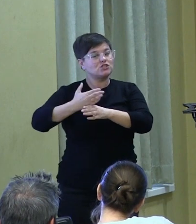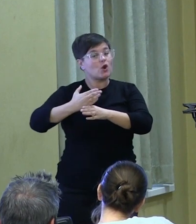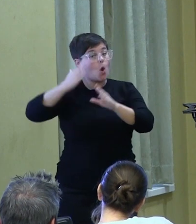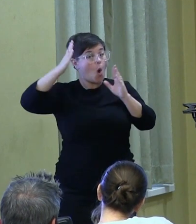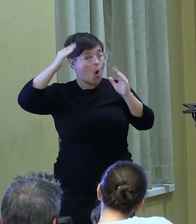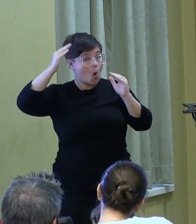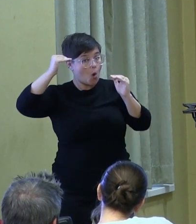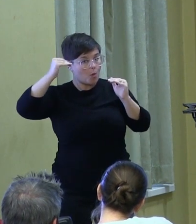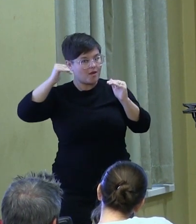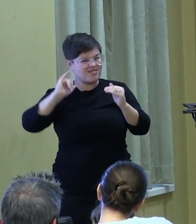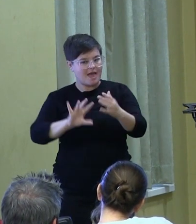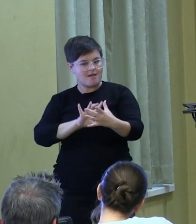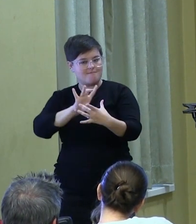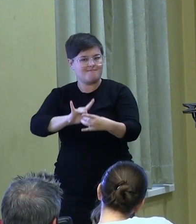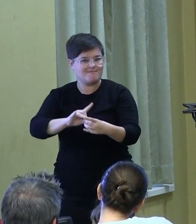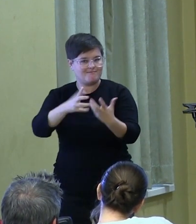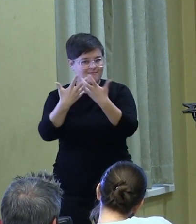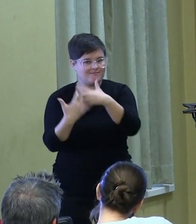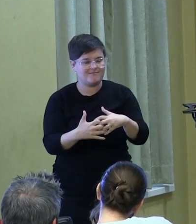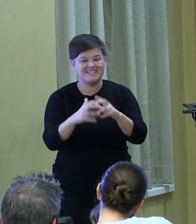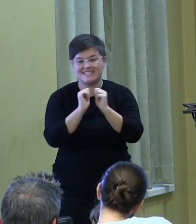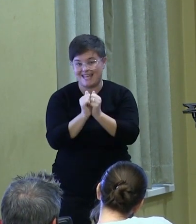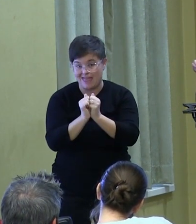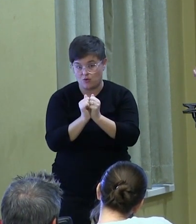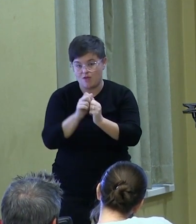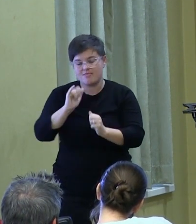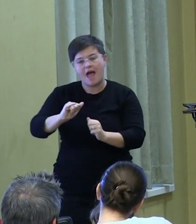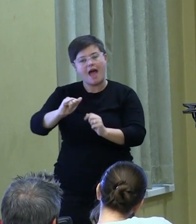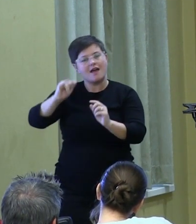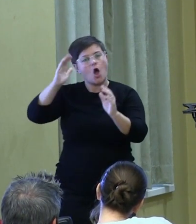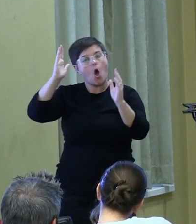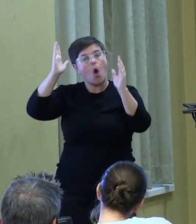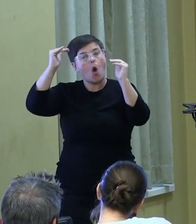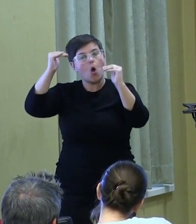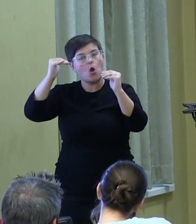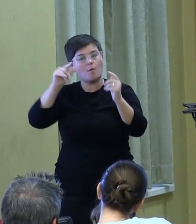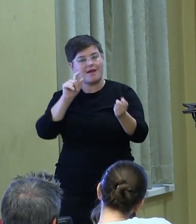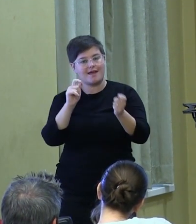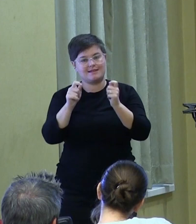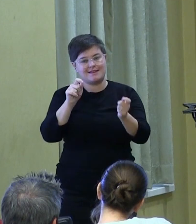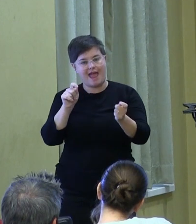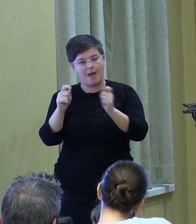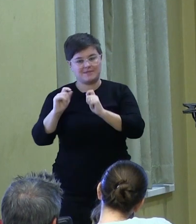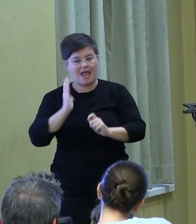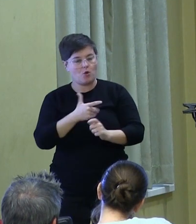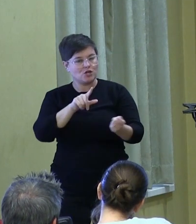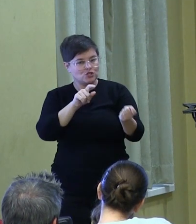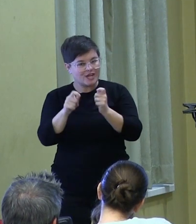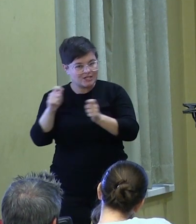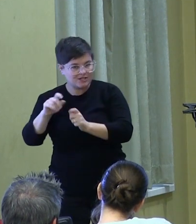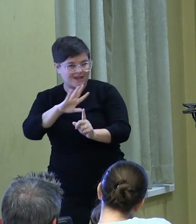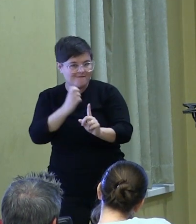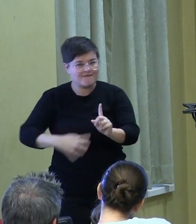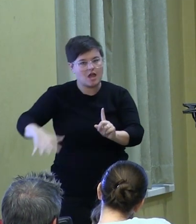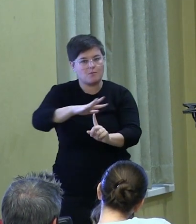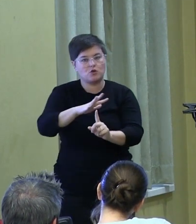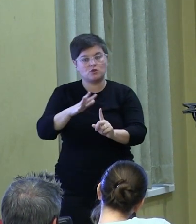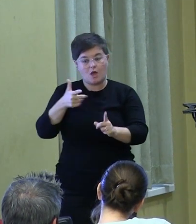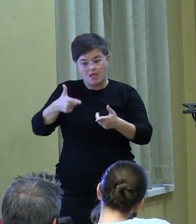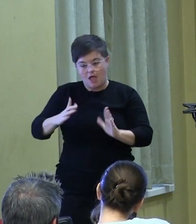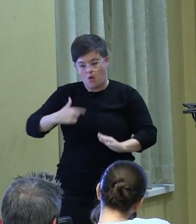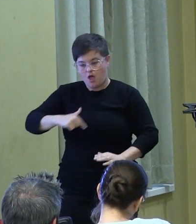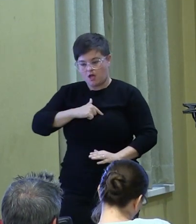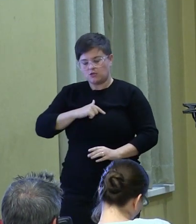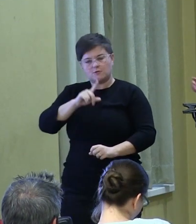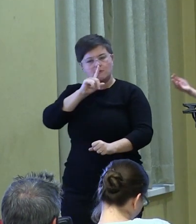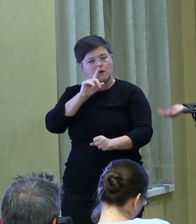that binds us together. That shared hoping adapts to our changing environment, allowing us to affirm and amend our